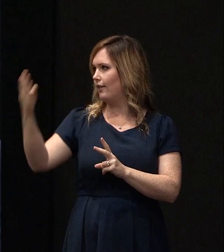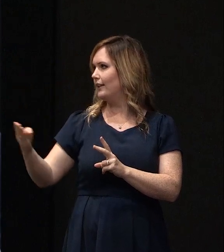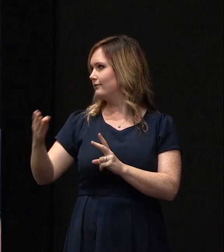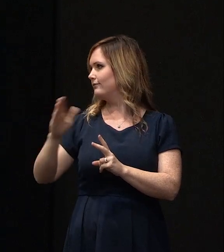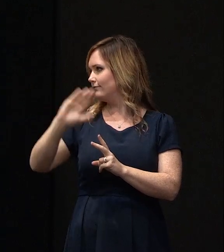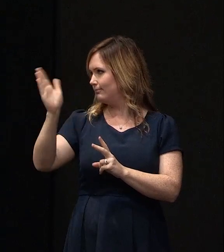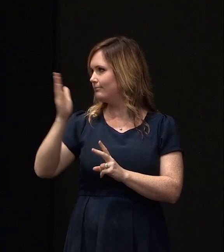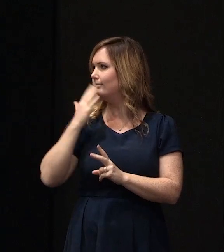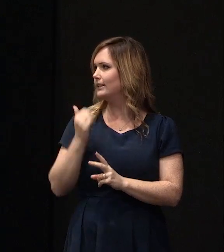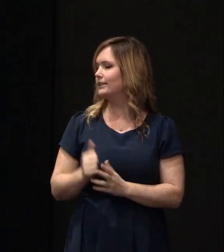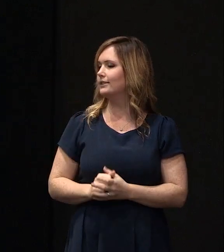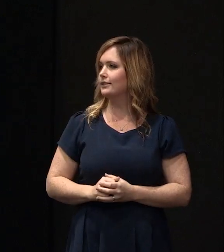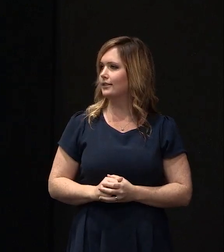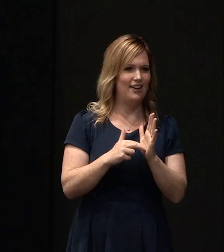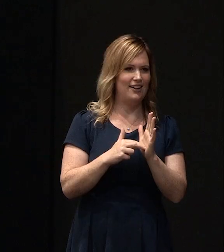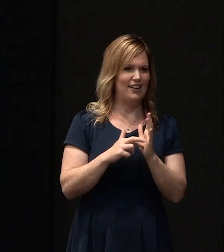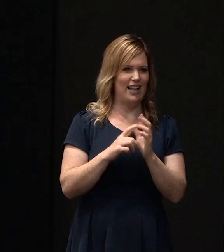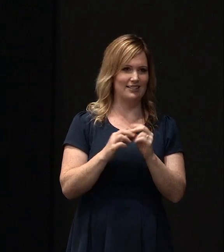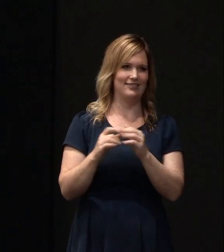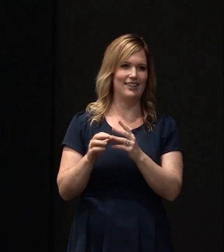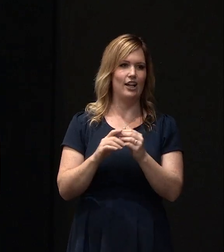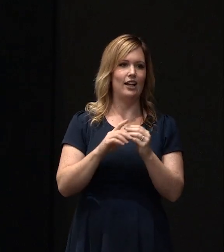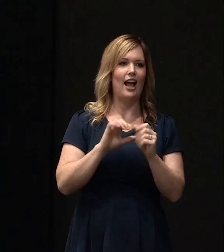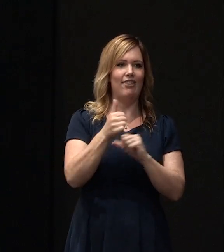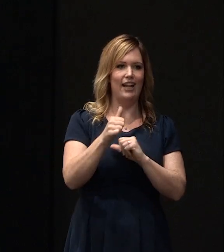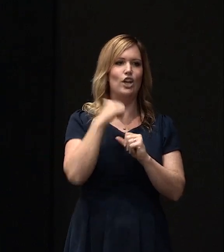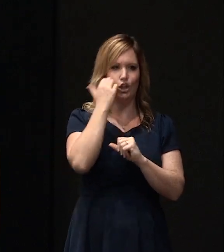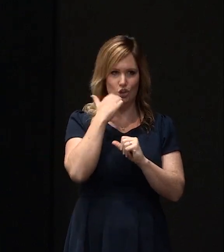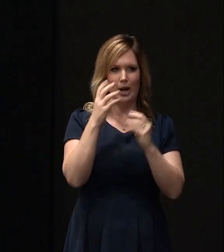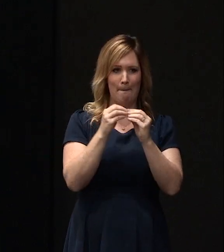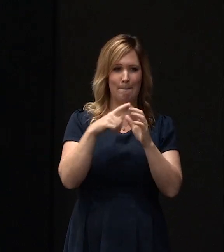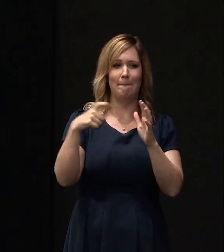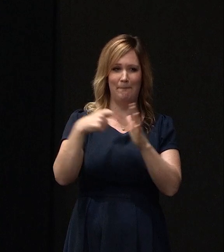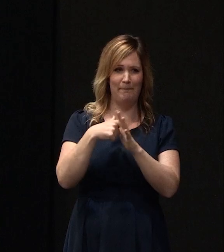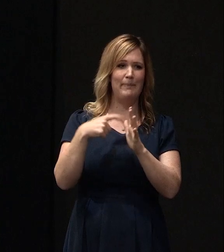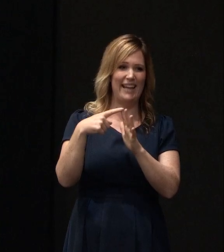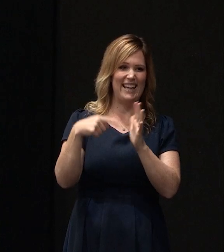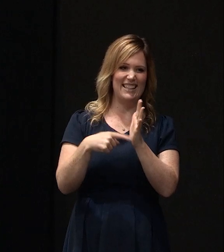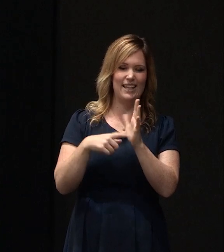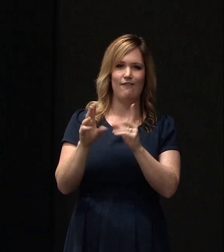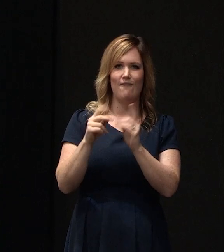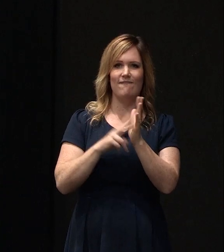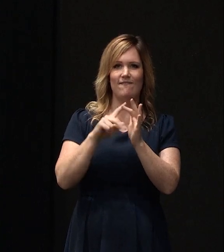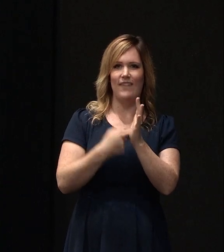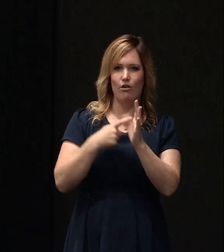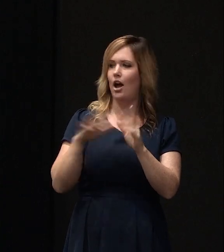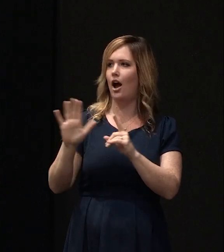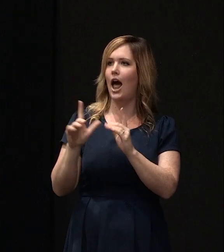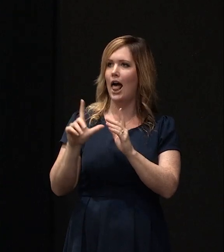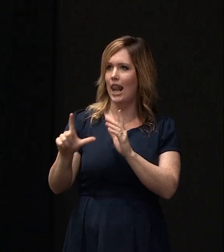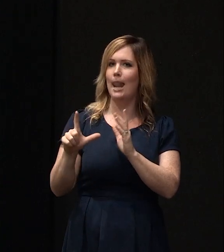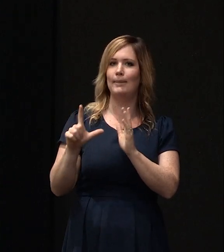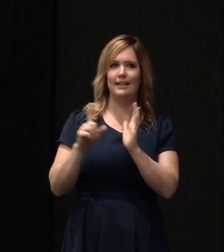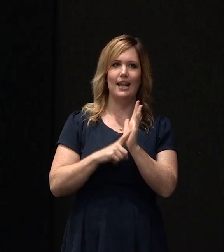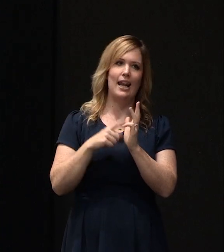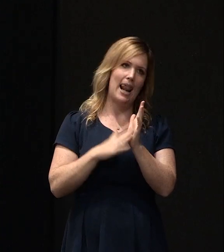wave, John Beckett, and John is from Vero, Lumley, he's